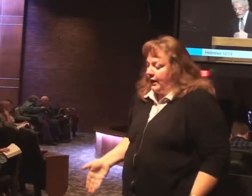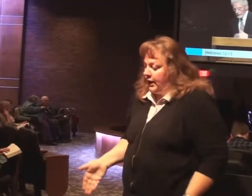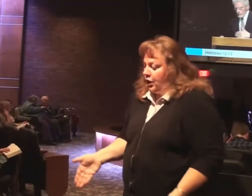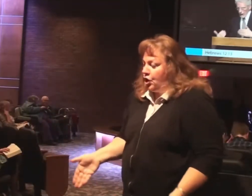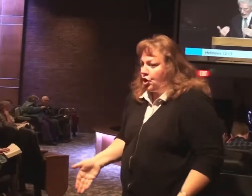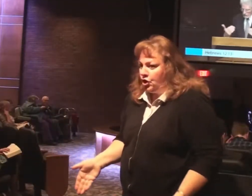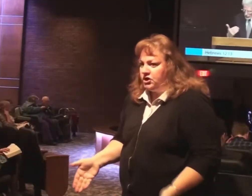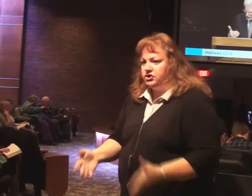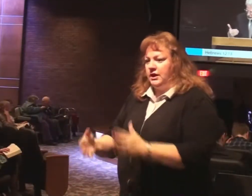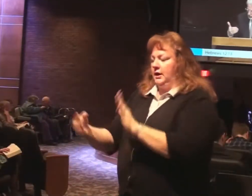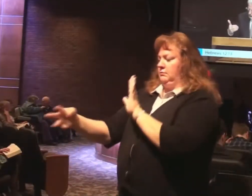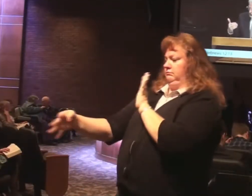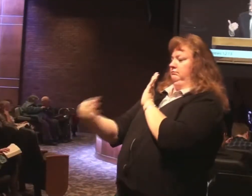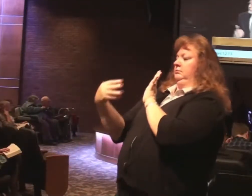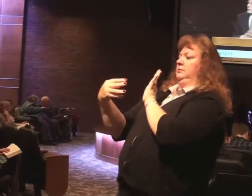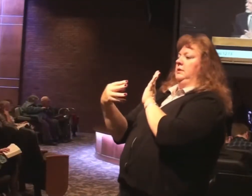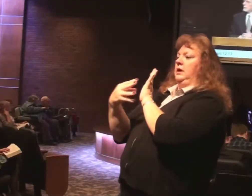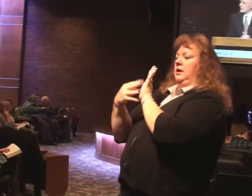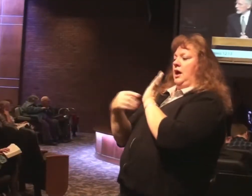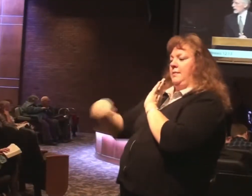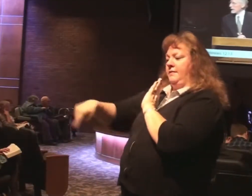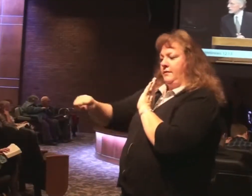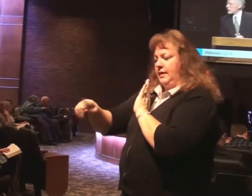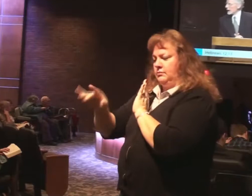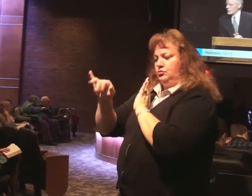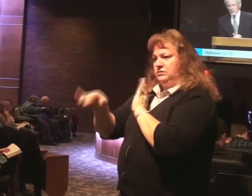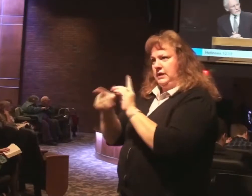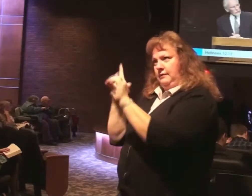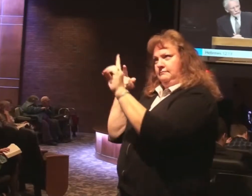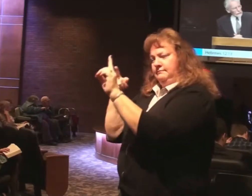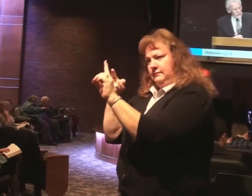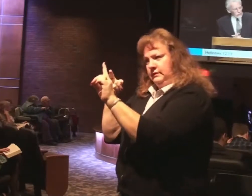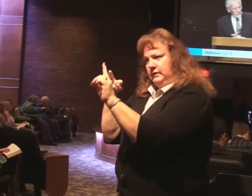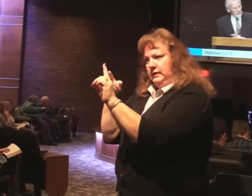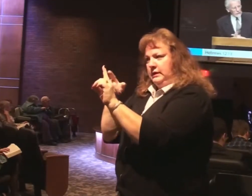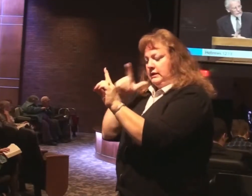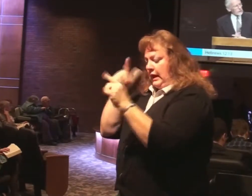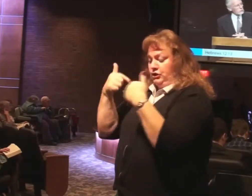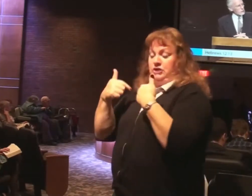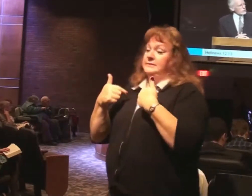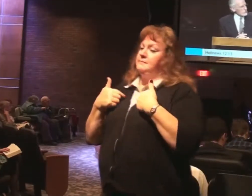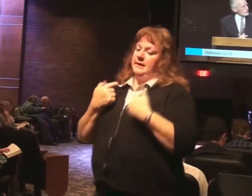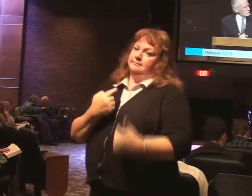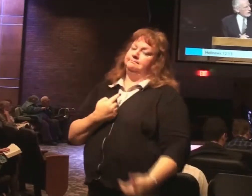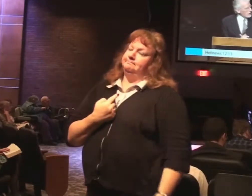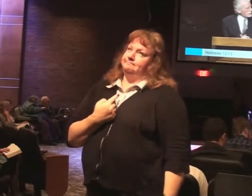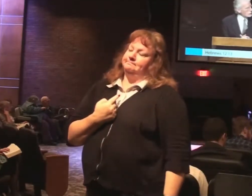the example. For them to stay on track. We're not just concerned about ourselves. We're concerned about others.